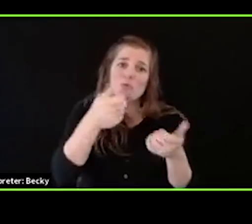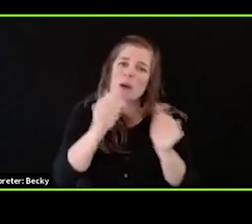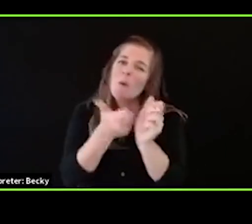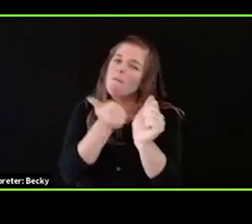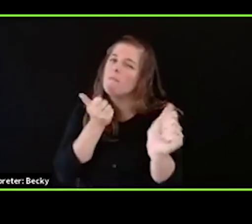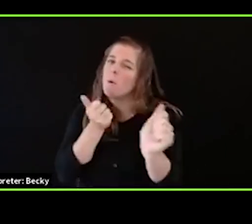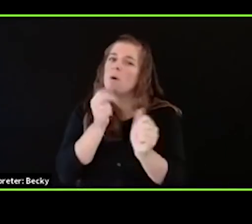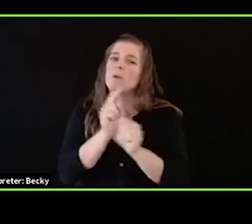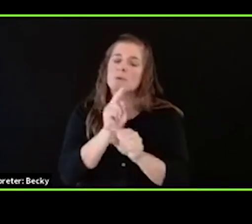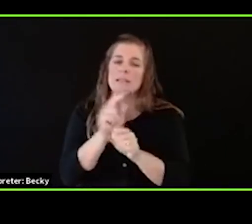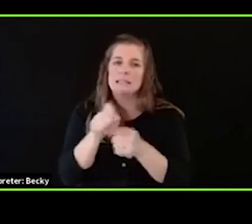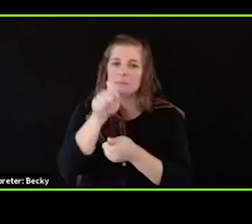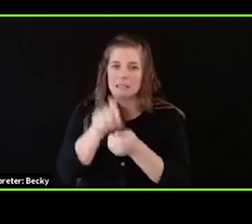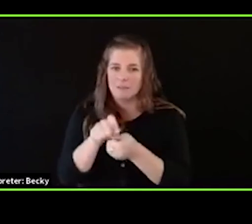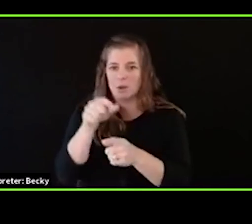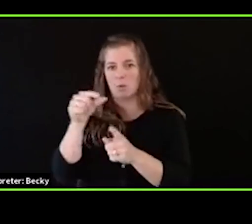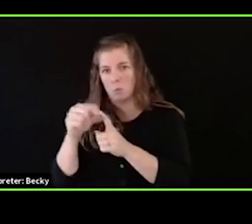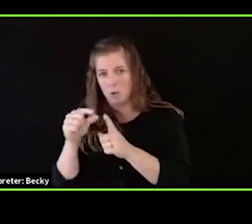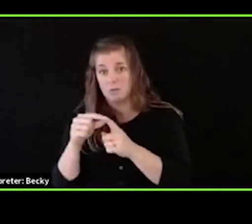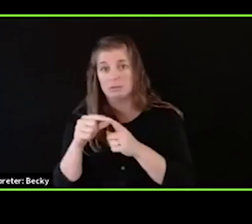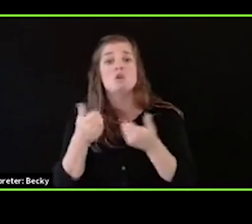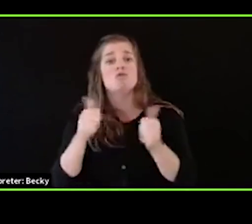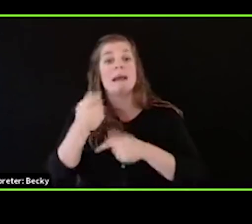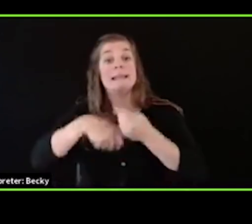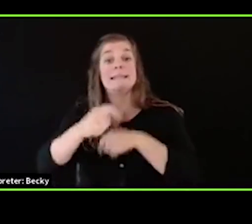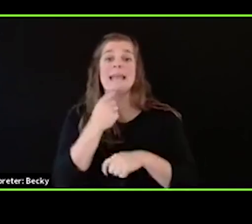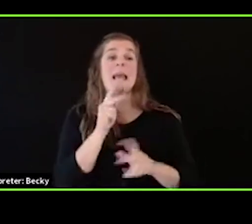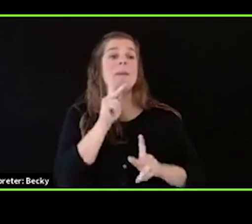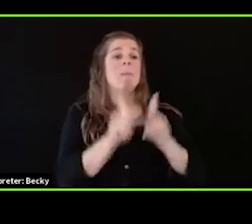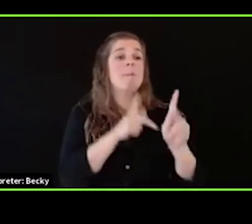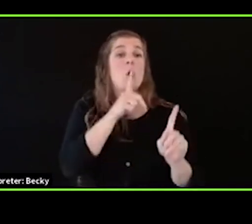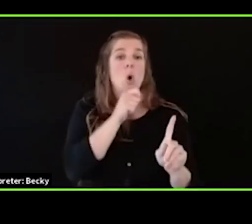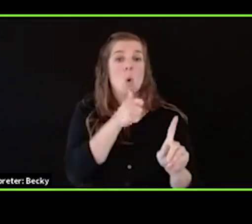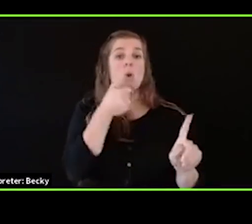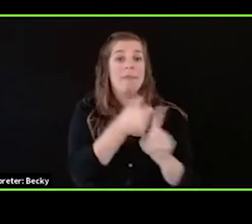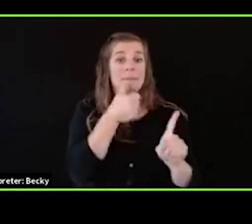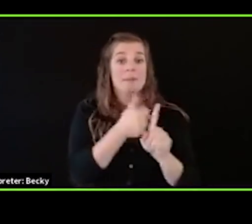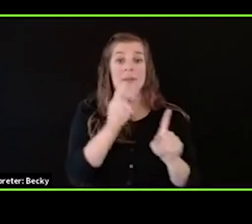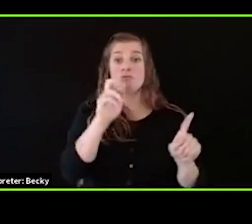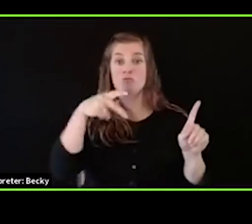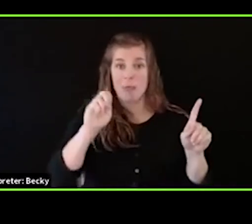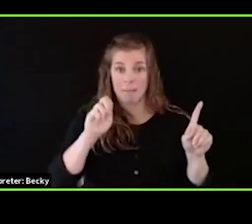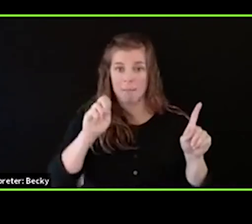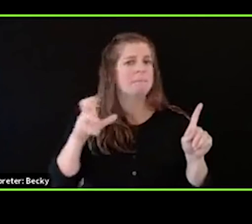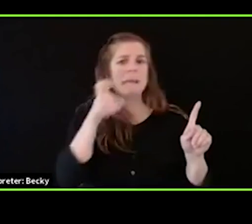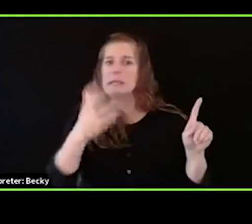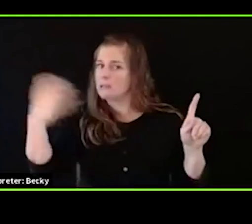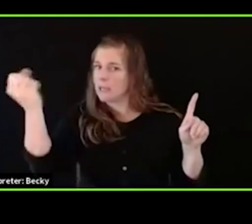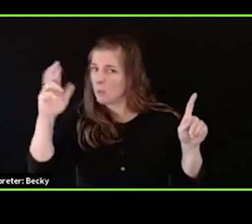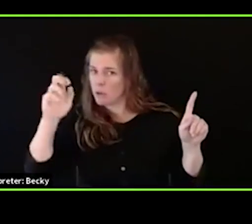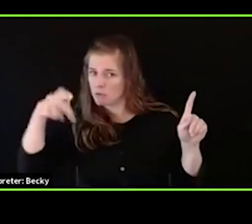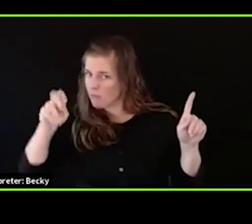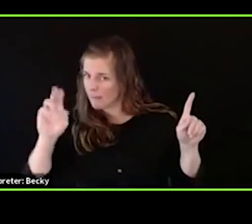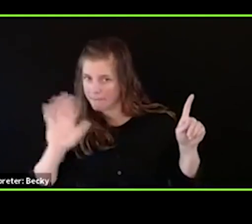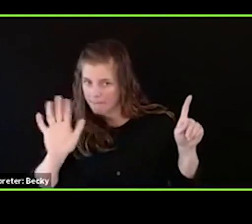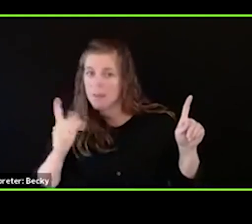try instead to say people who, people who have raped. I'm not trying to take away the rape, to be clear. I am trying to say that they